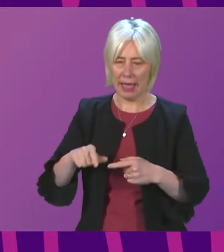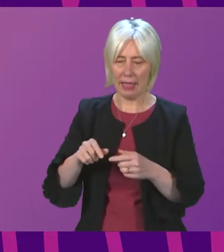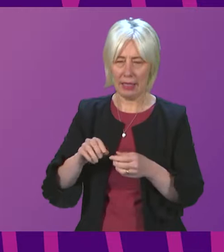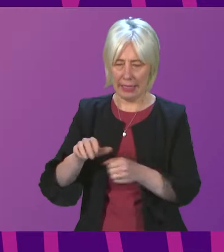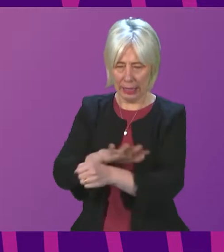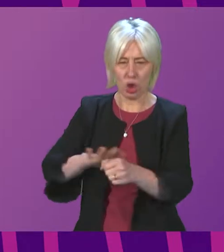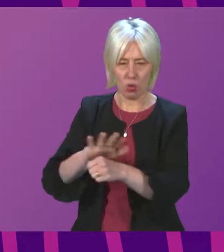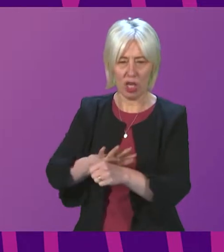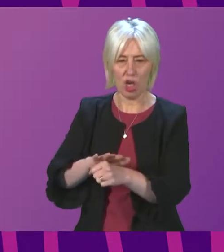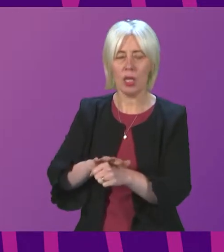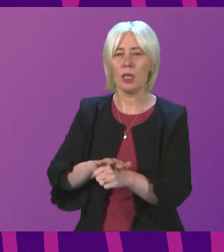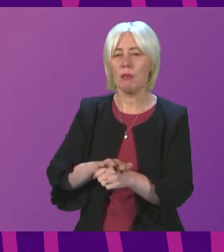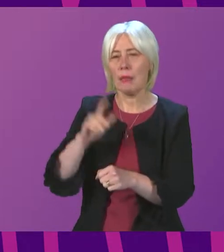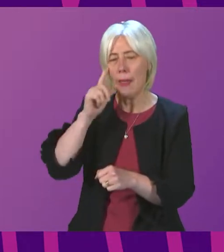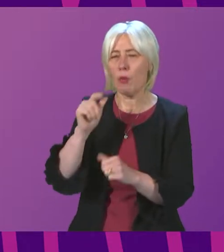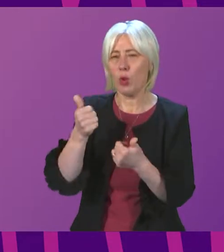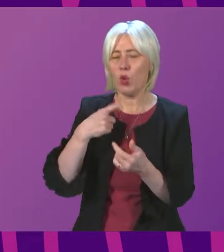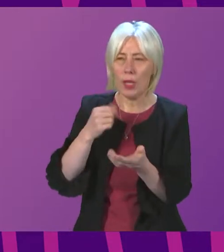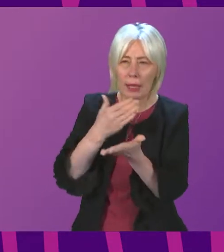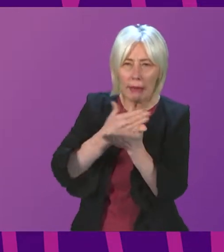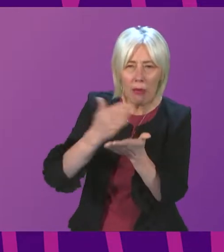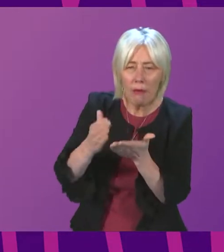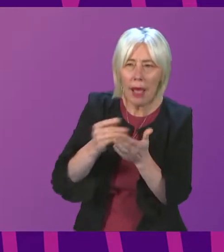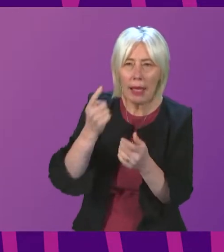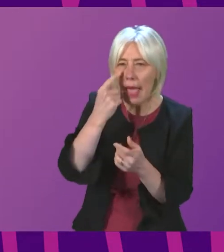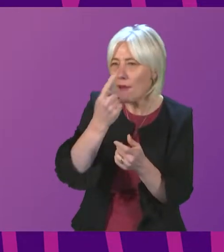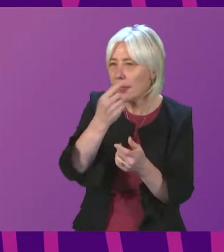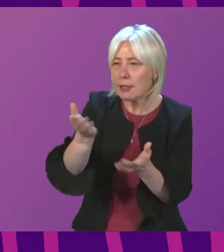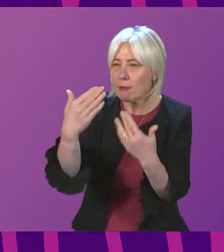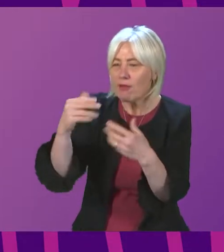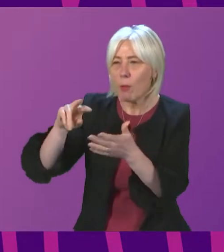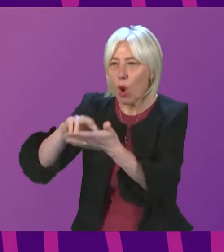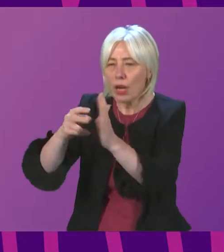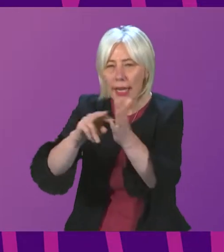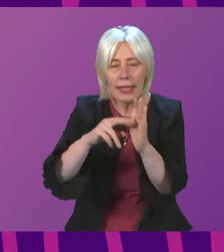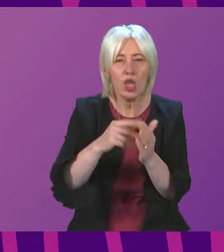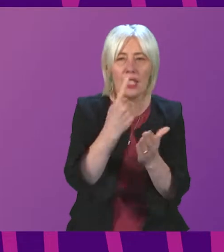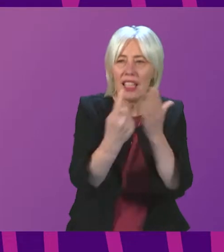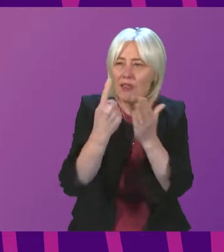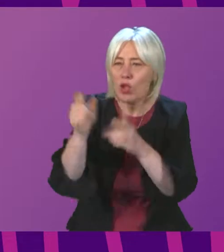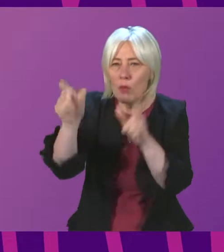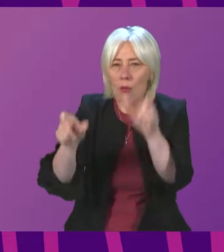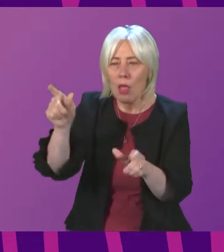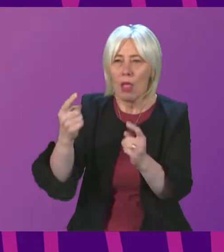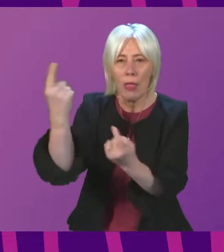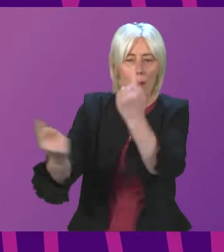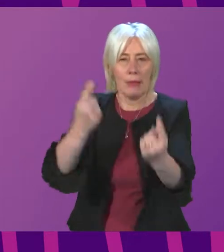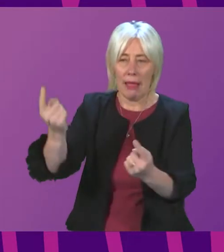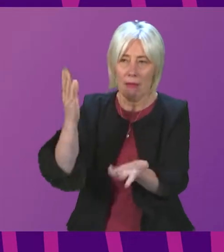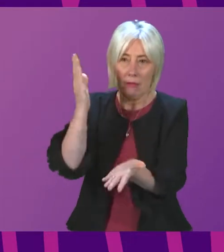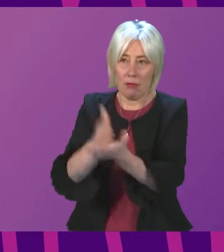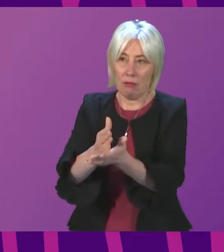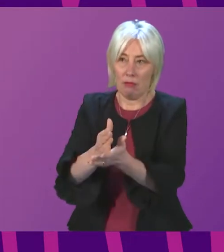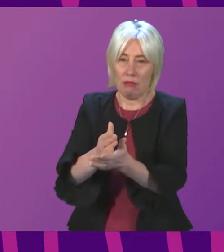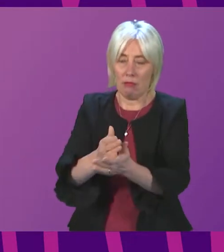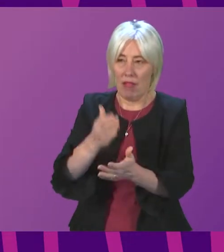uh does give us a chance to clarify and get some more more evidence from organizations and individuals uh who are at the coal face of all of